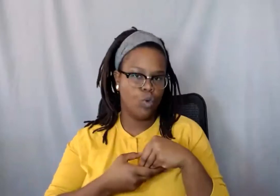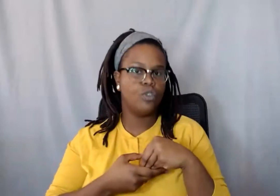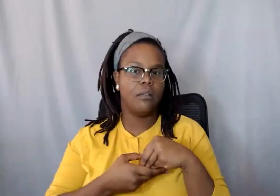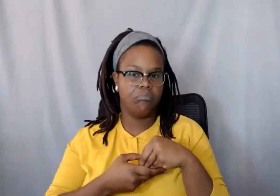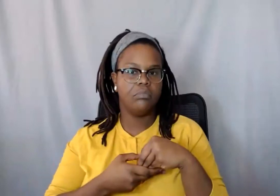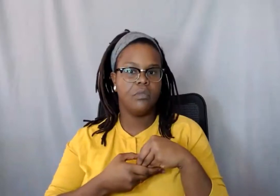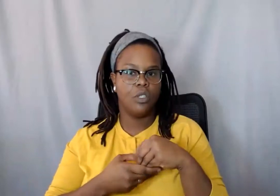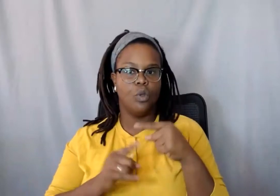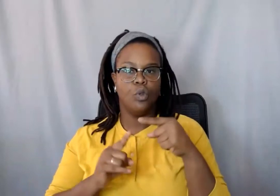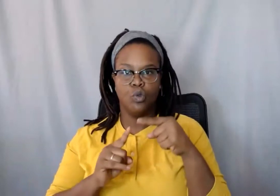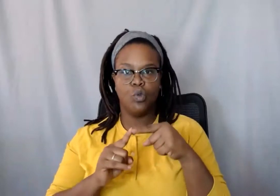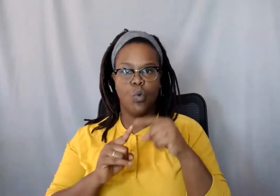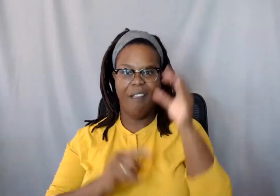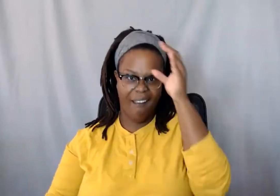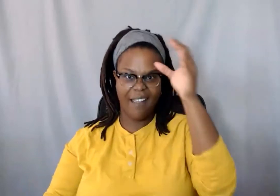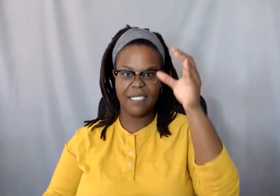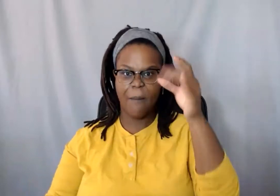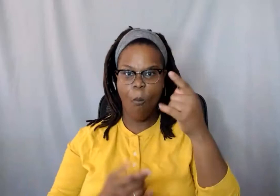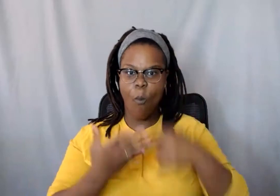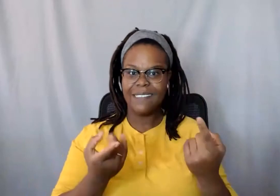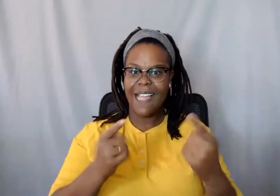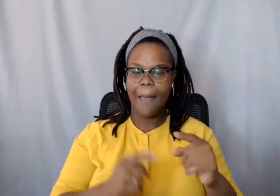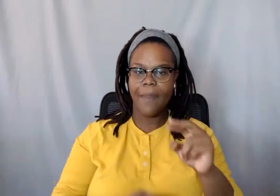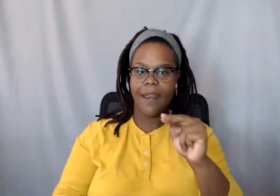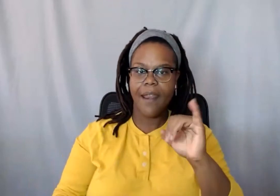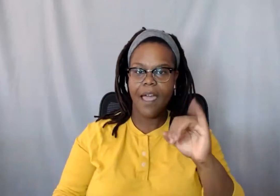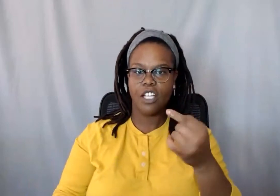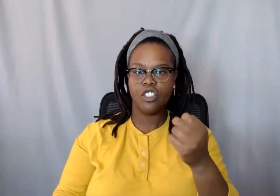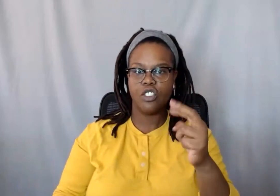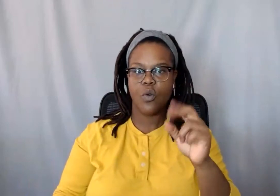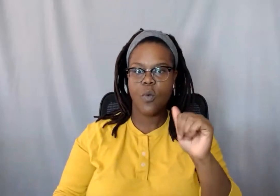concepts to what's happening in Nigeria based on your own knowledge and experience?